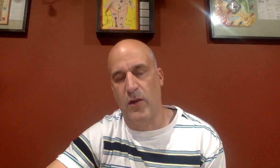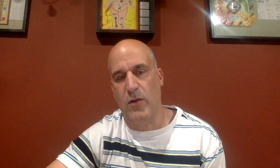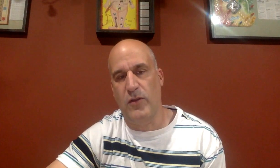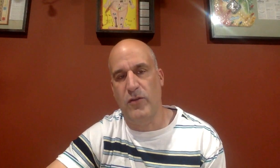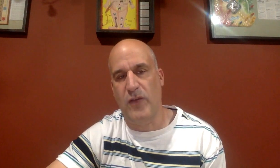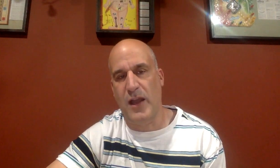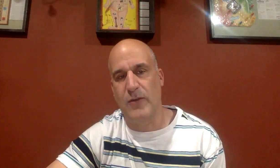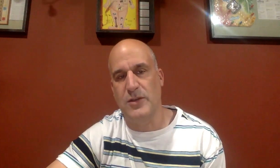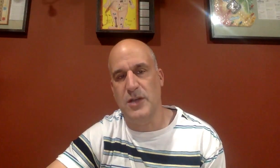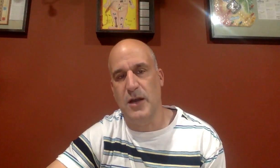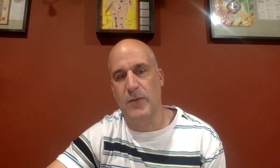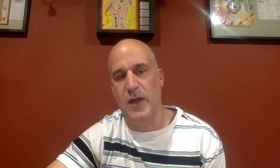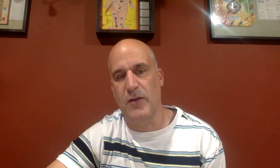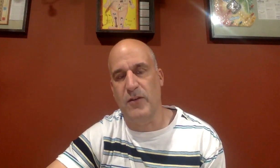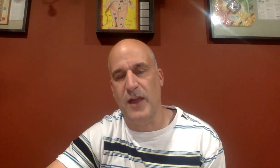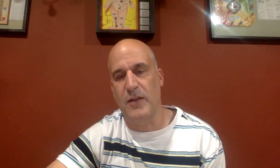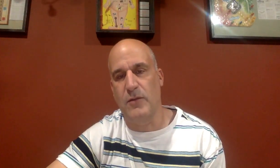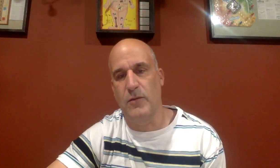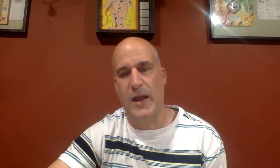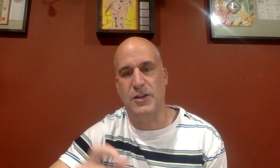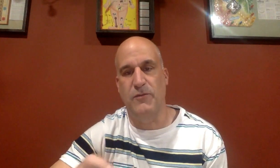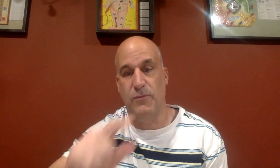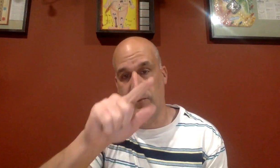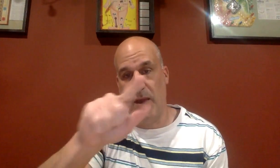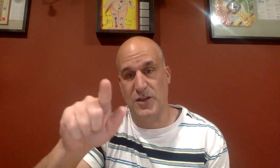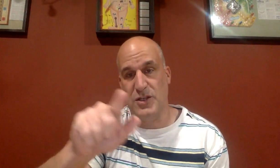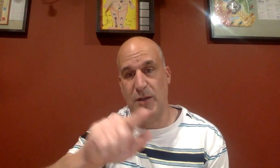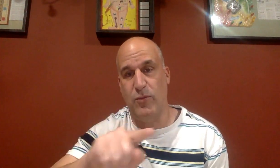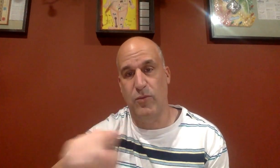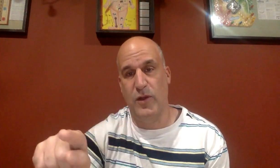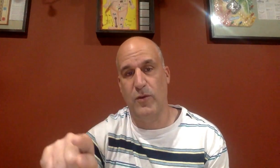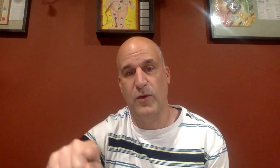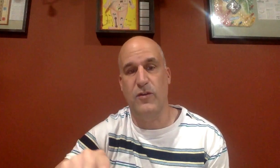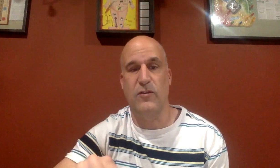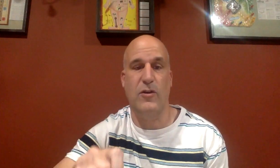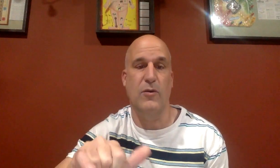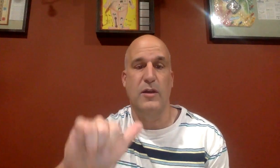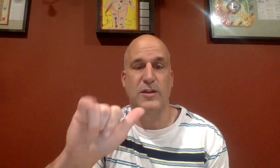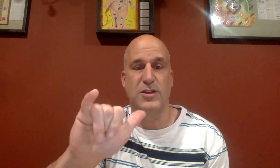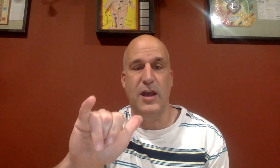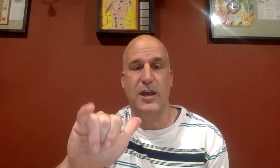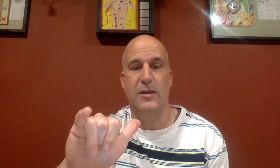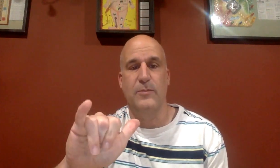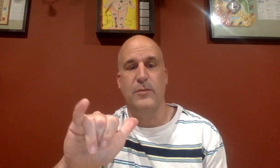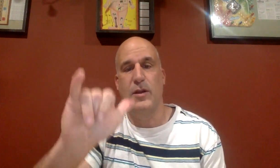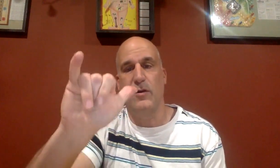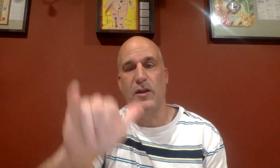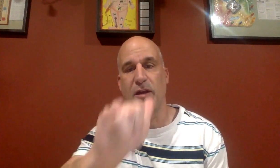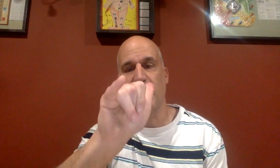the only two sign language letters that actually make the shape with your, so the J, you know, like this,